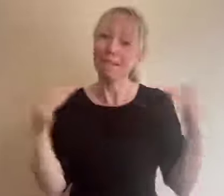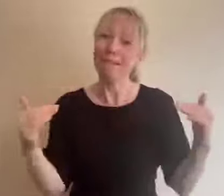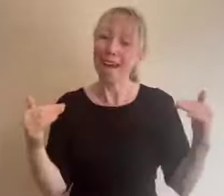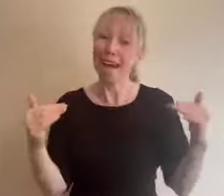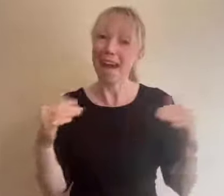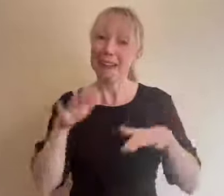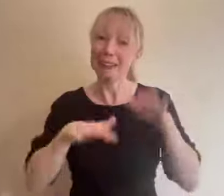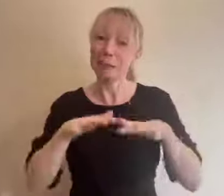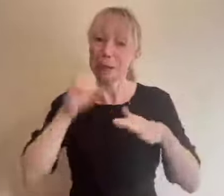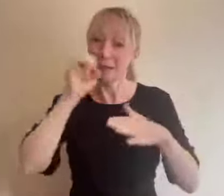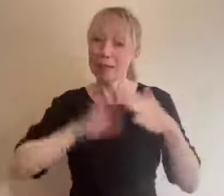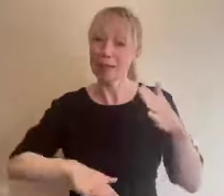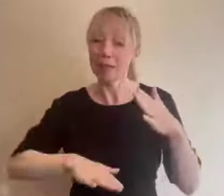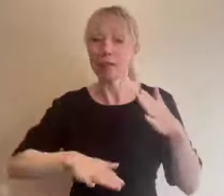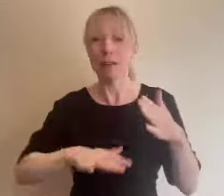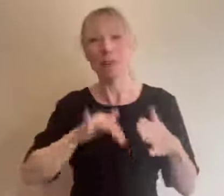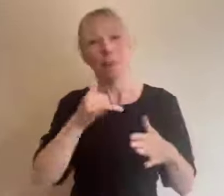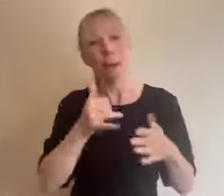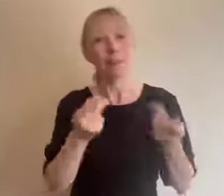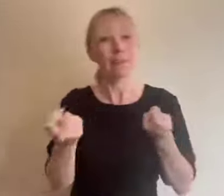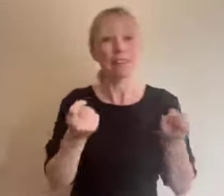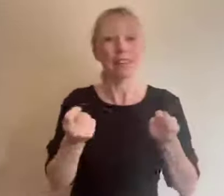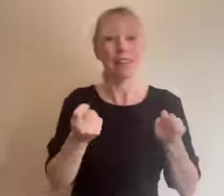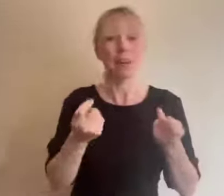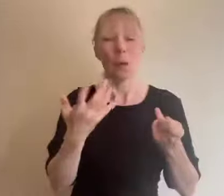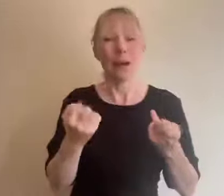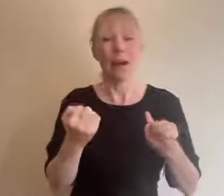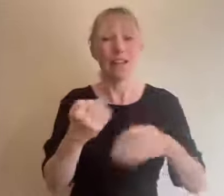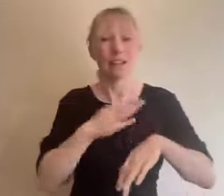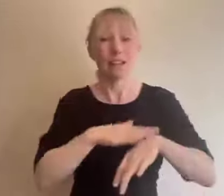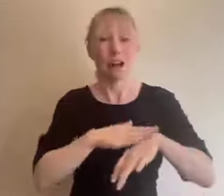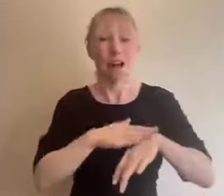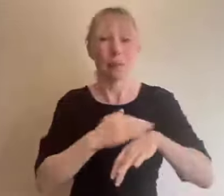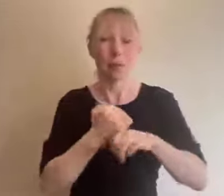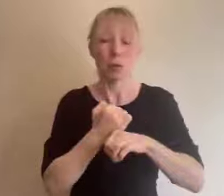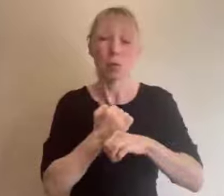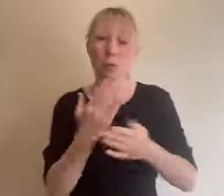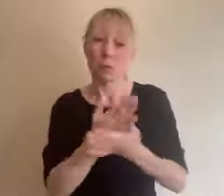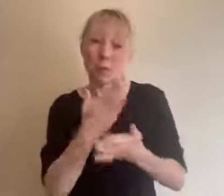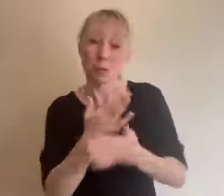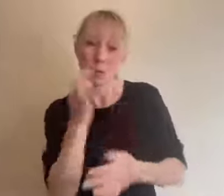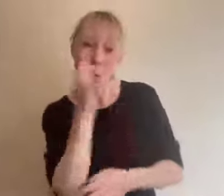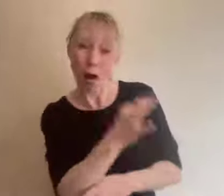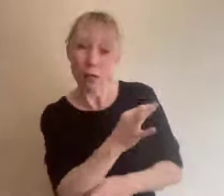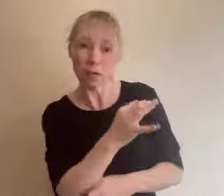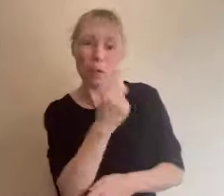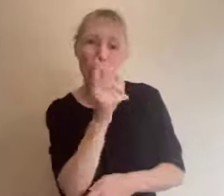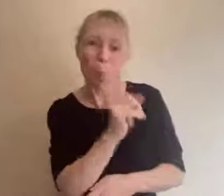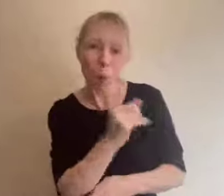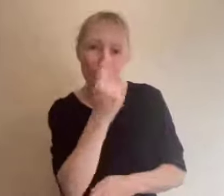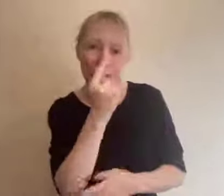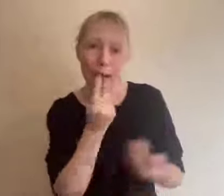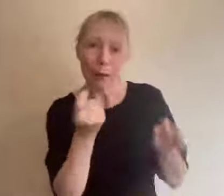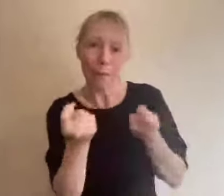to do this so make sure to check with them about what they can manage if hybrid engagement wouldn't be feasible for them